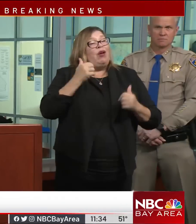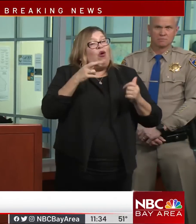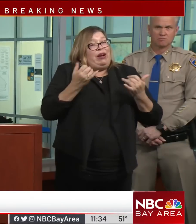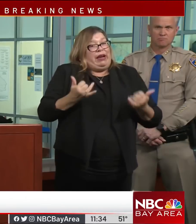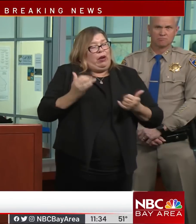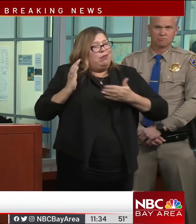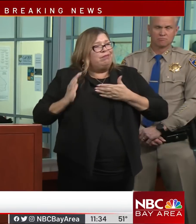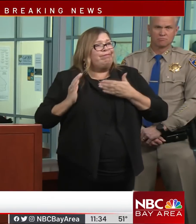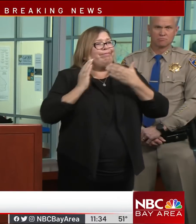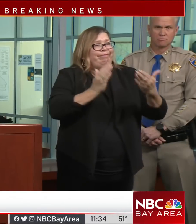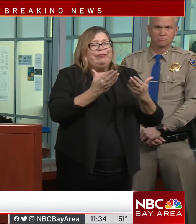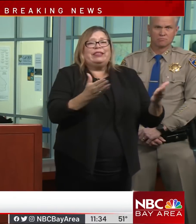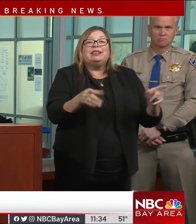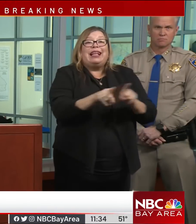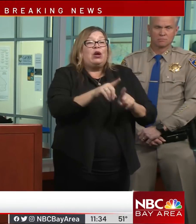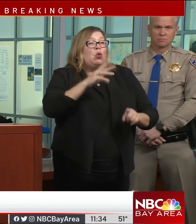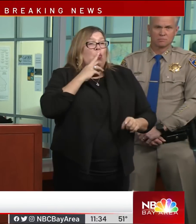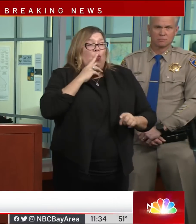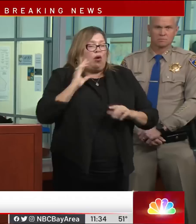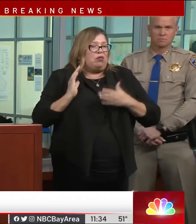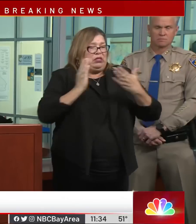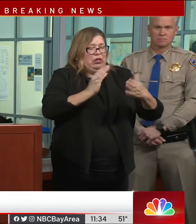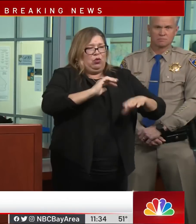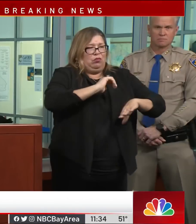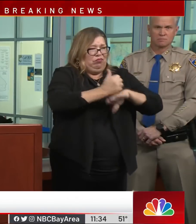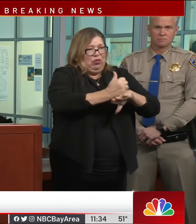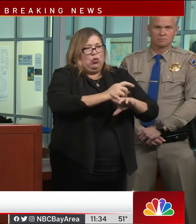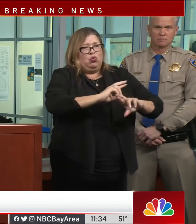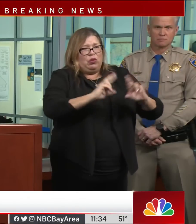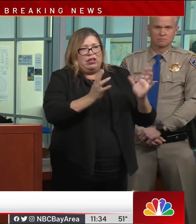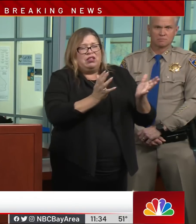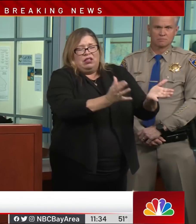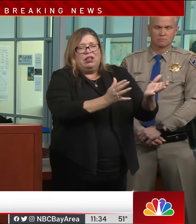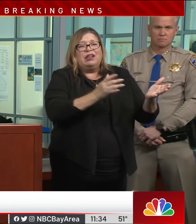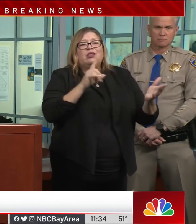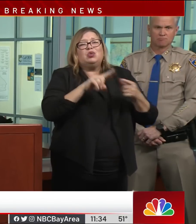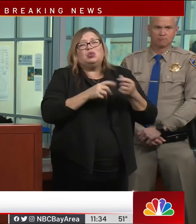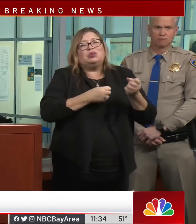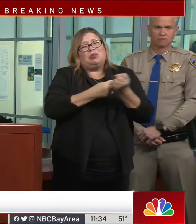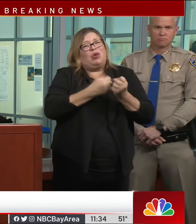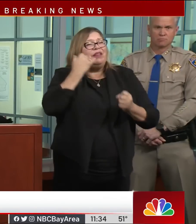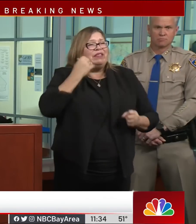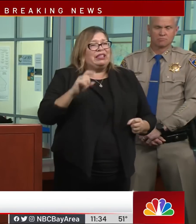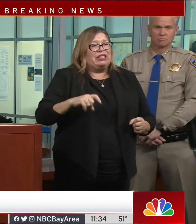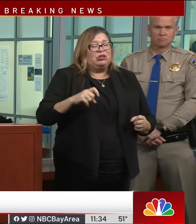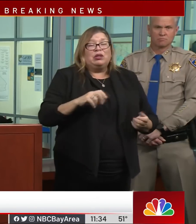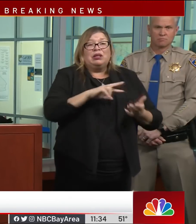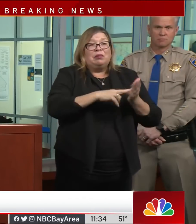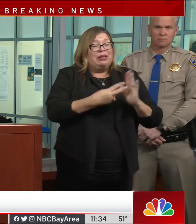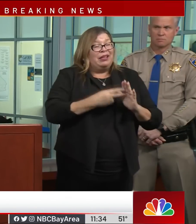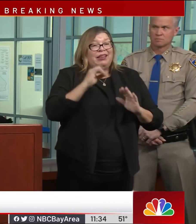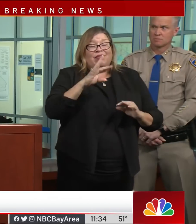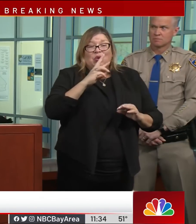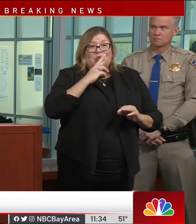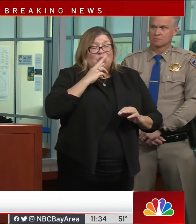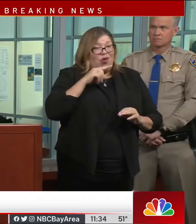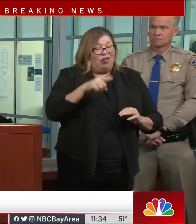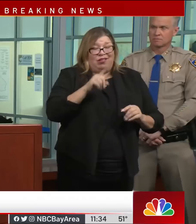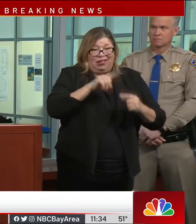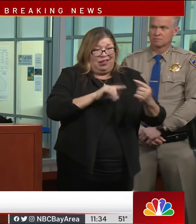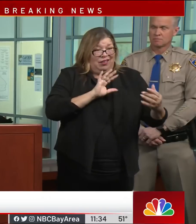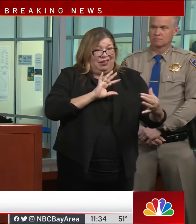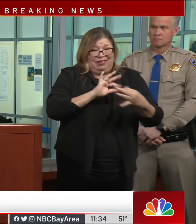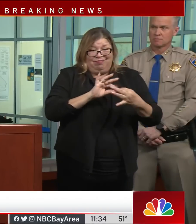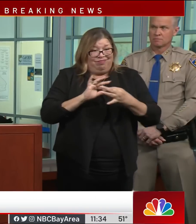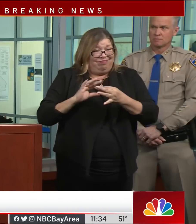and other kinds of things to be able to support the community if necessary. So if we need to get water to people based upon the